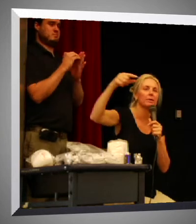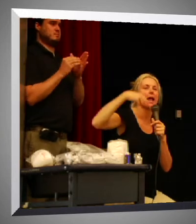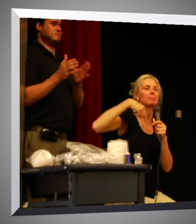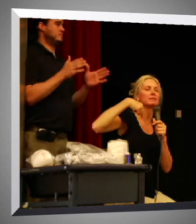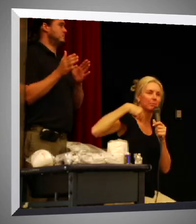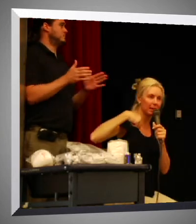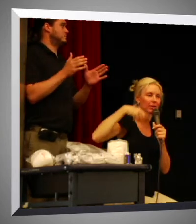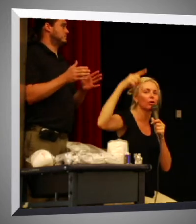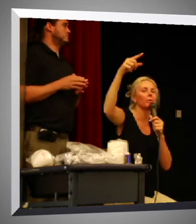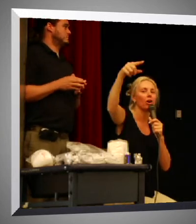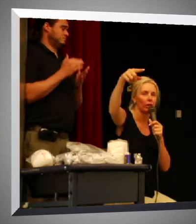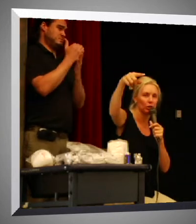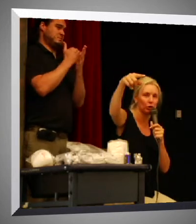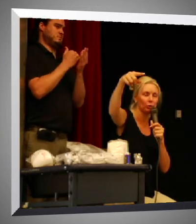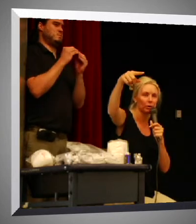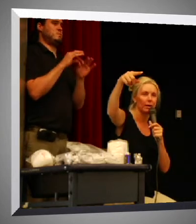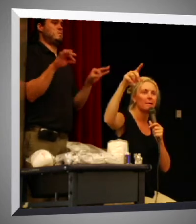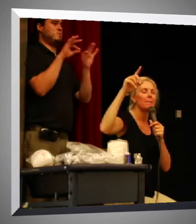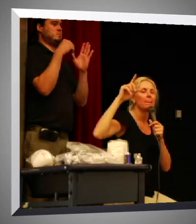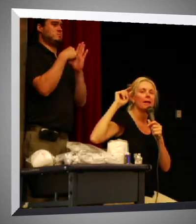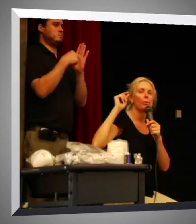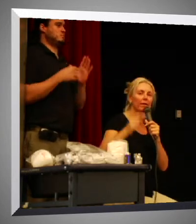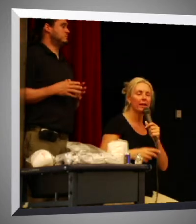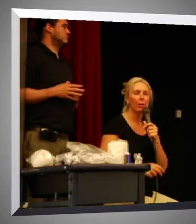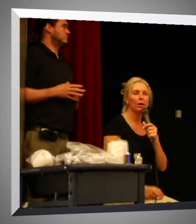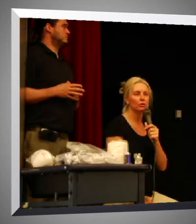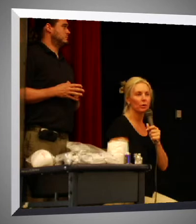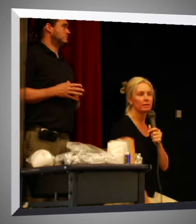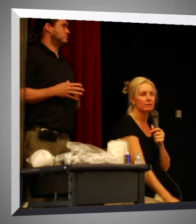something happens to me, they're going to be calling you. One thing I want to stress,